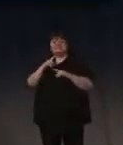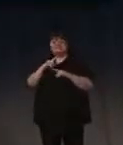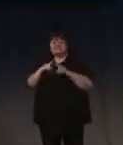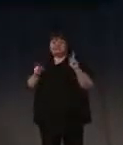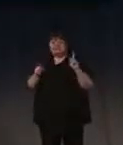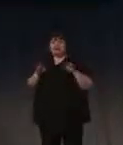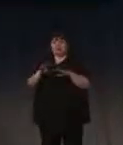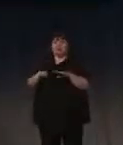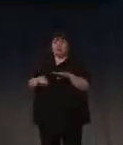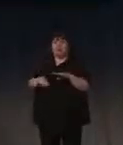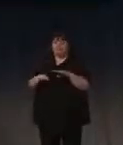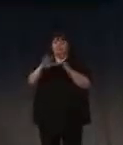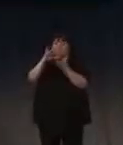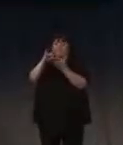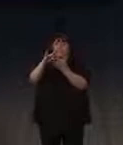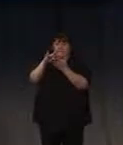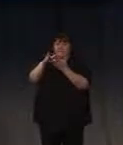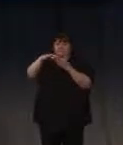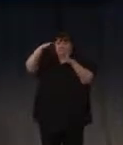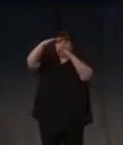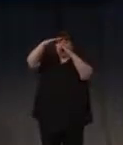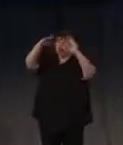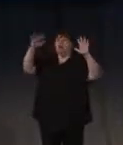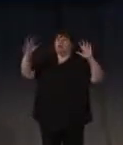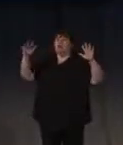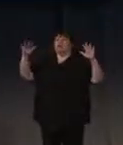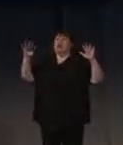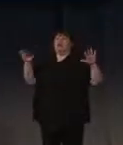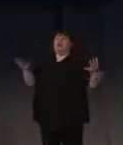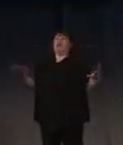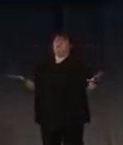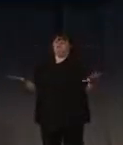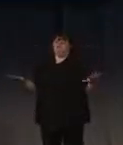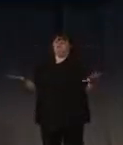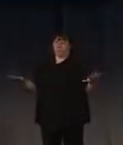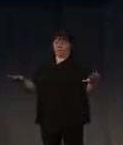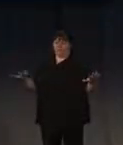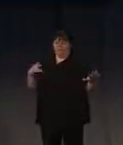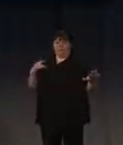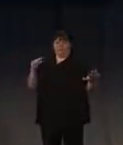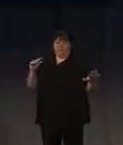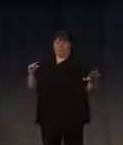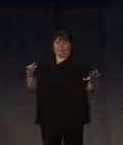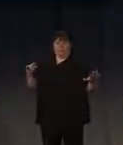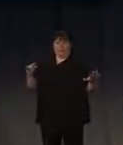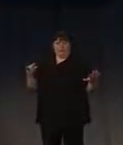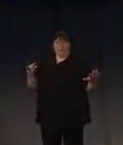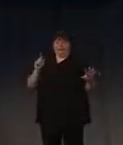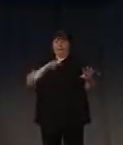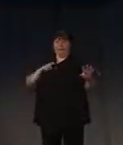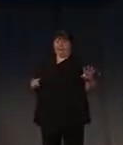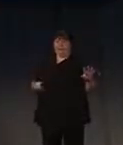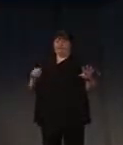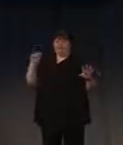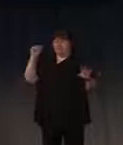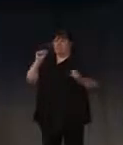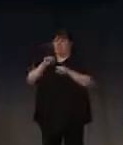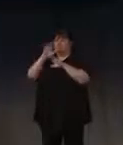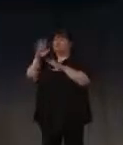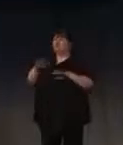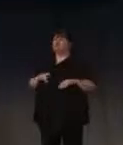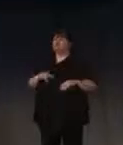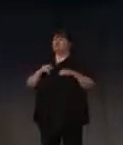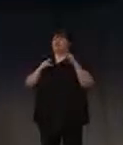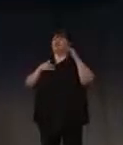level, because when you're on the top, you're like, oh, there's a kind of release. You feel a little bit king of the mountain up there, but then you're awfully